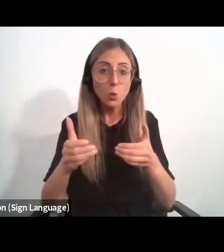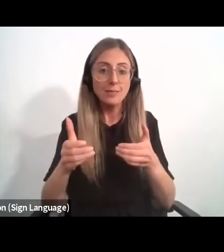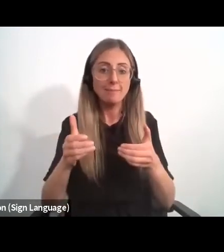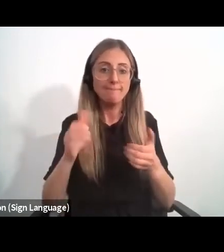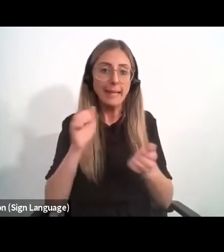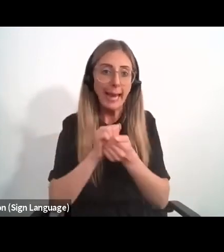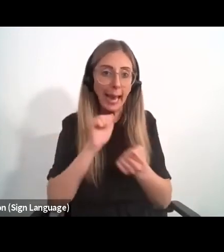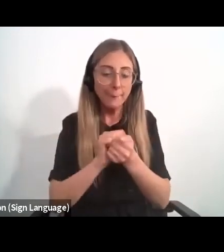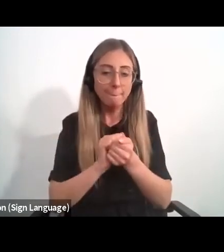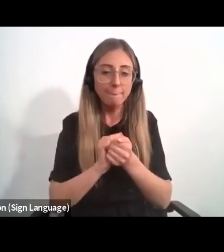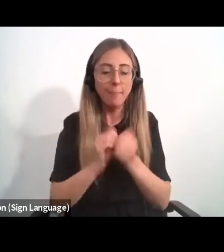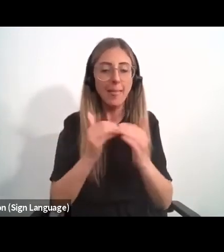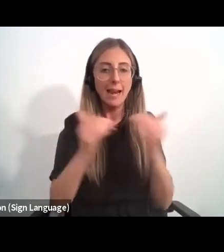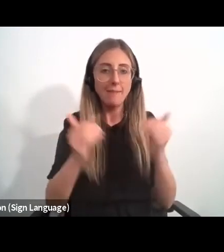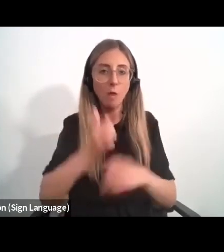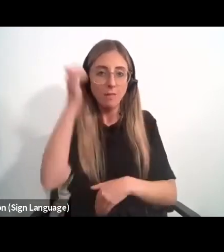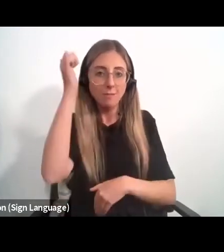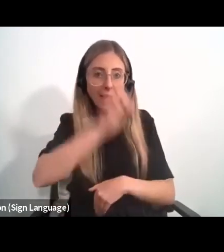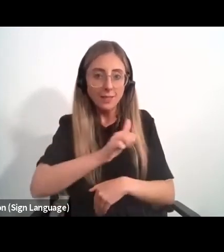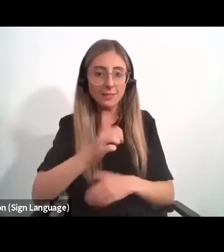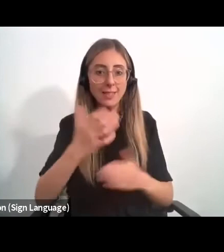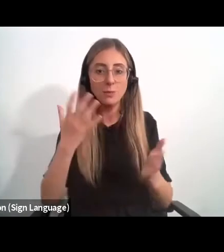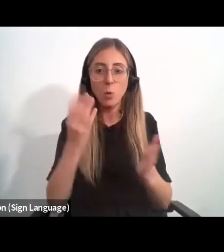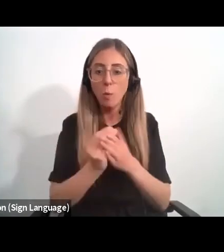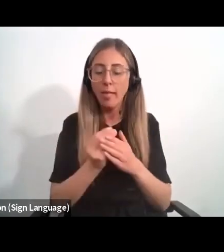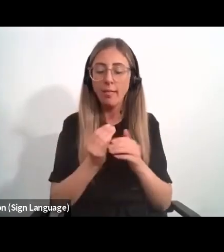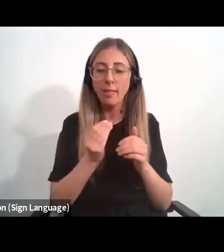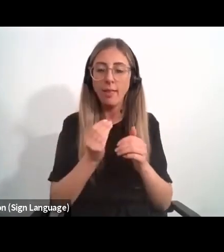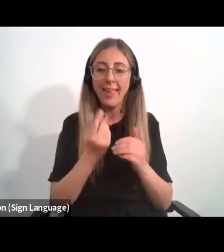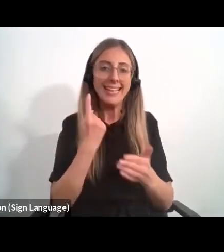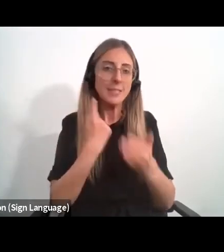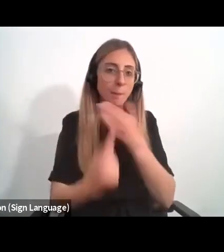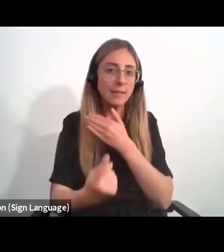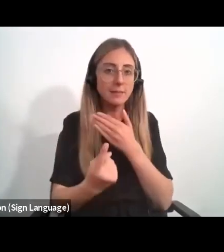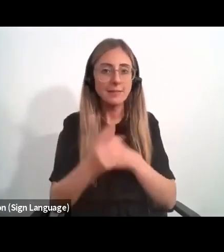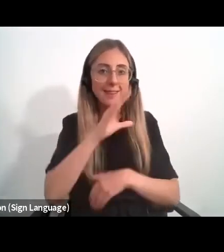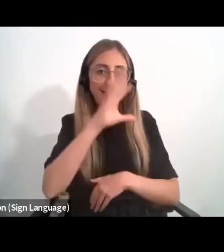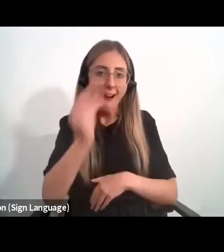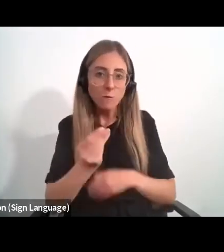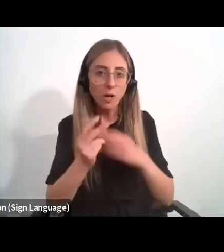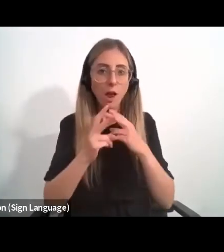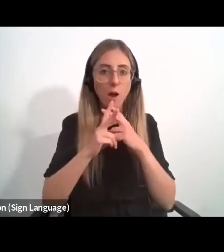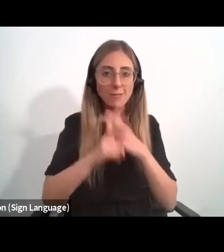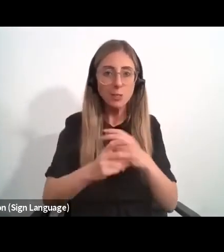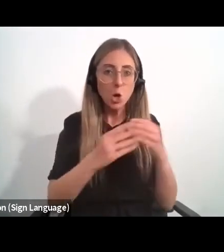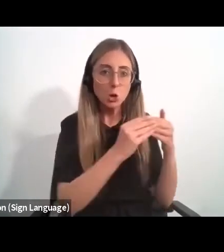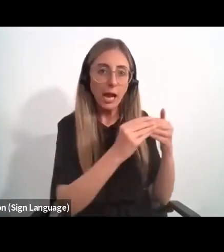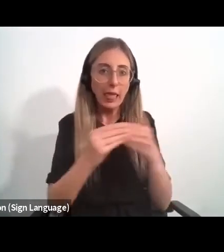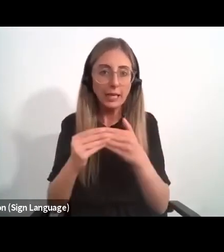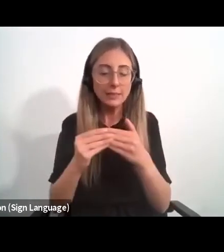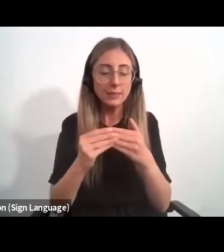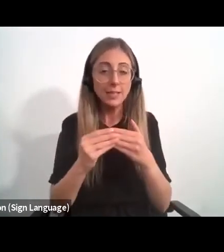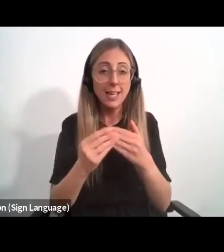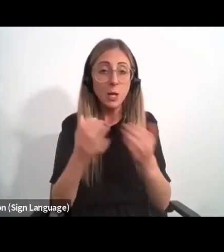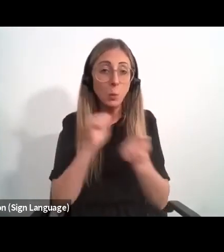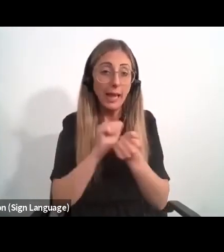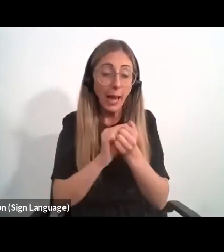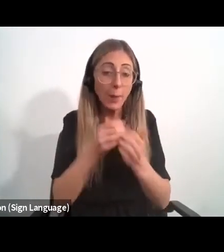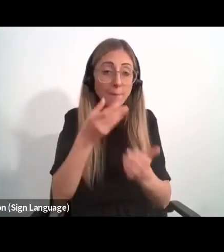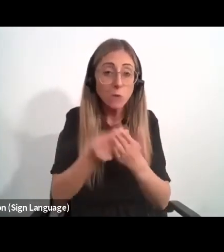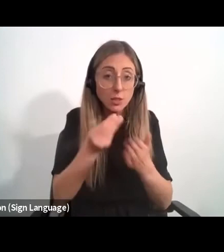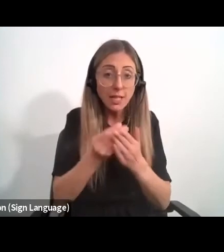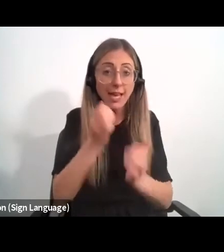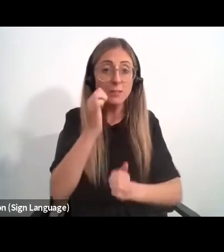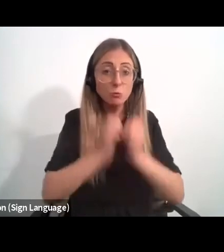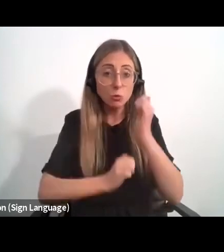this level of talent to create a critical mass of independent African researchers leaders, sustained funding and infrastructure,